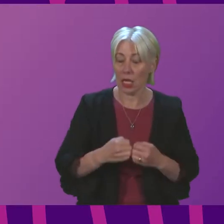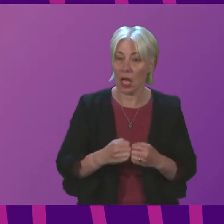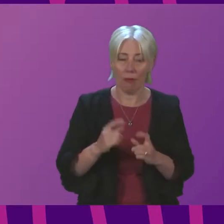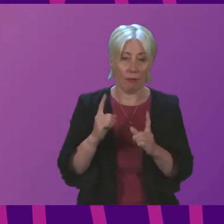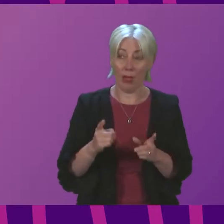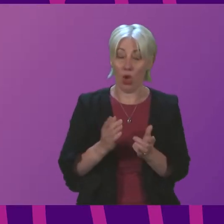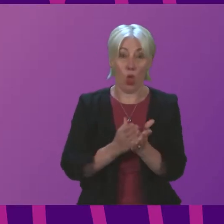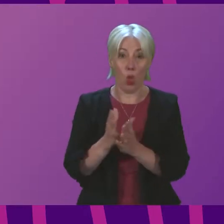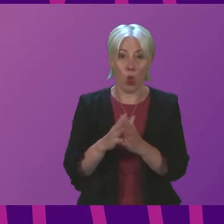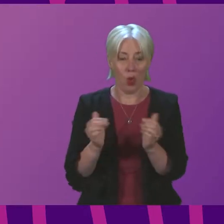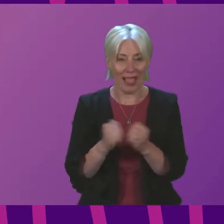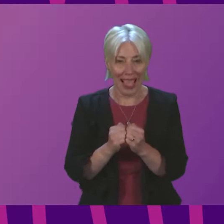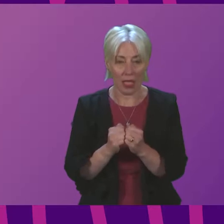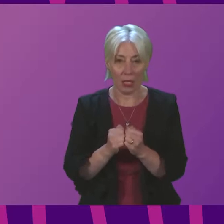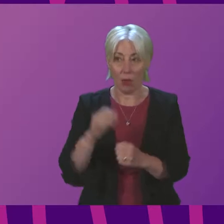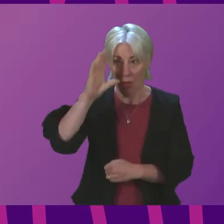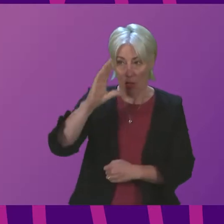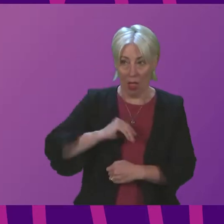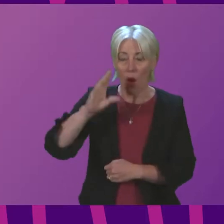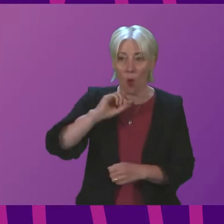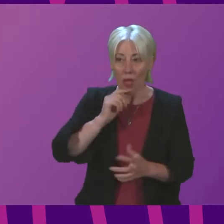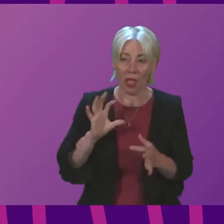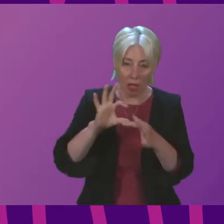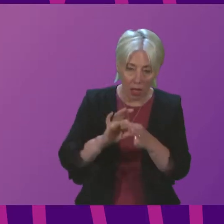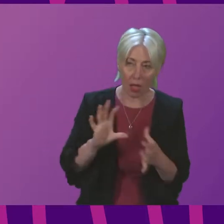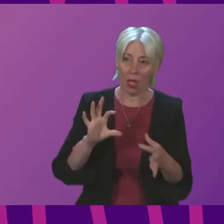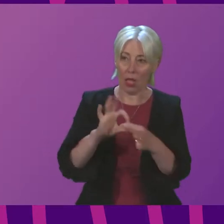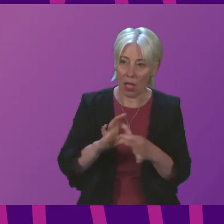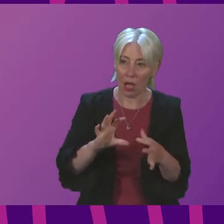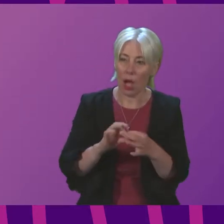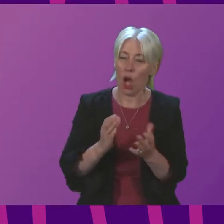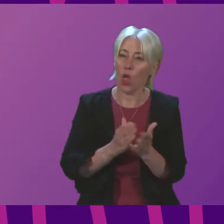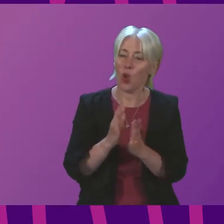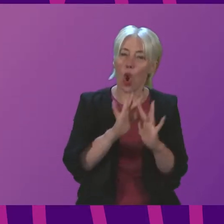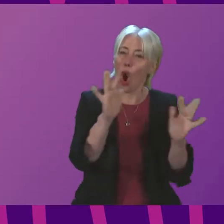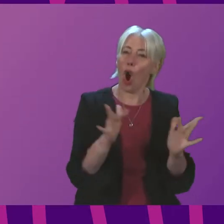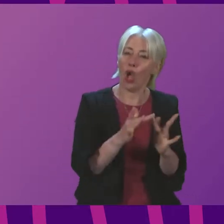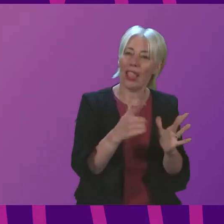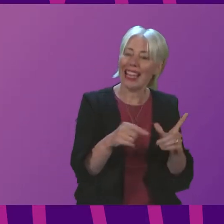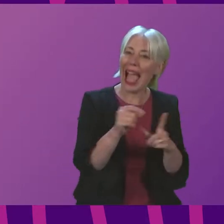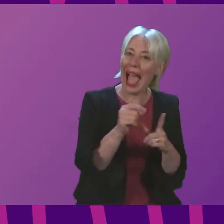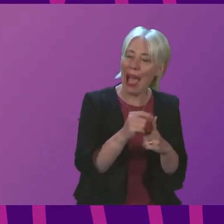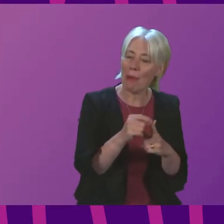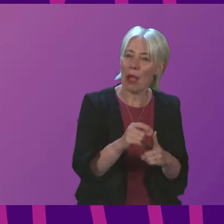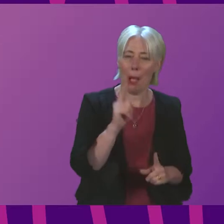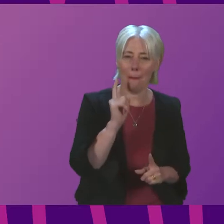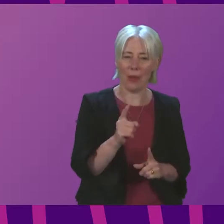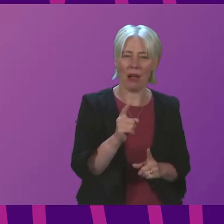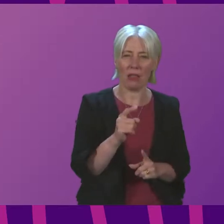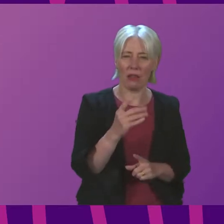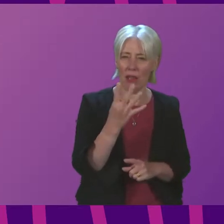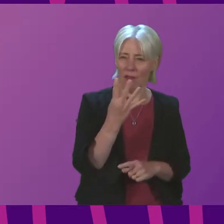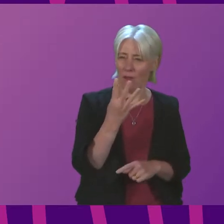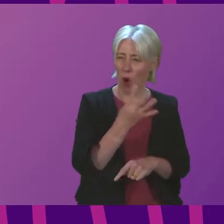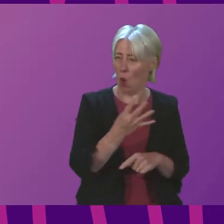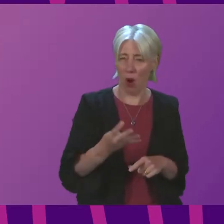that over the weekend we were told that we would get a reconnection through the online app within about four hours does the Deputy